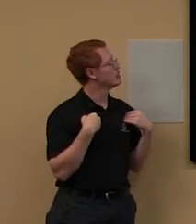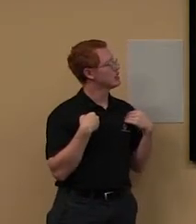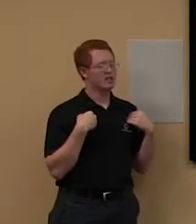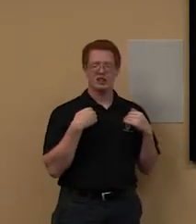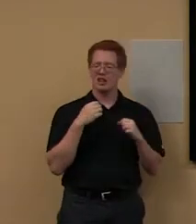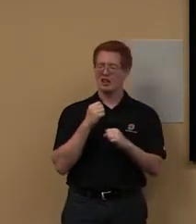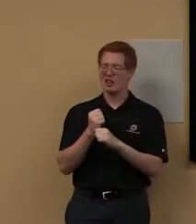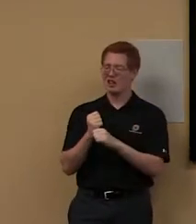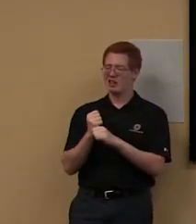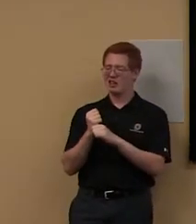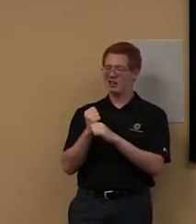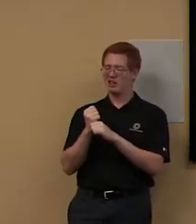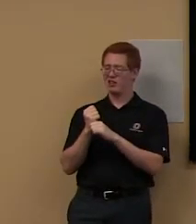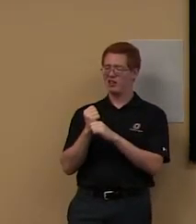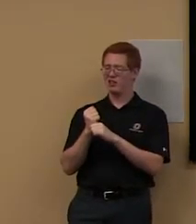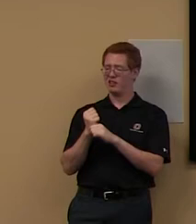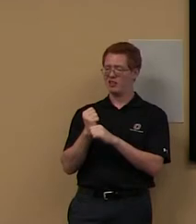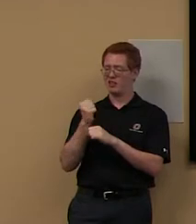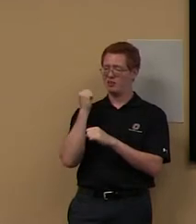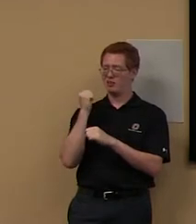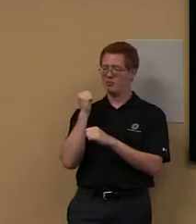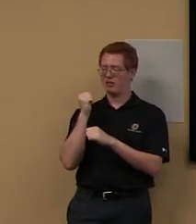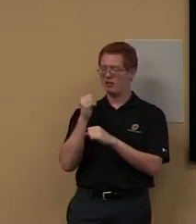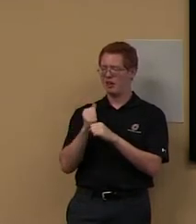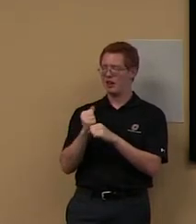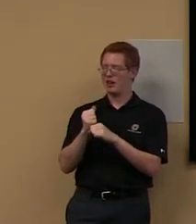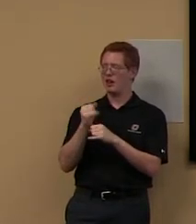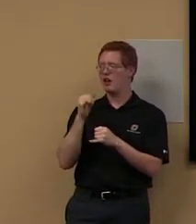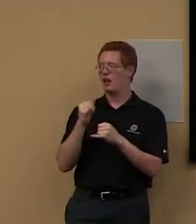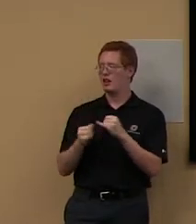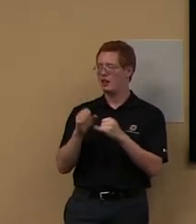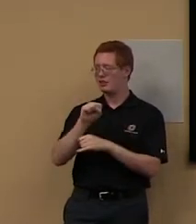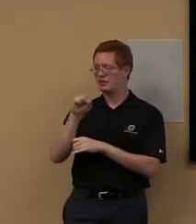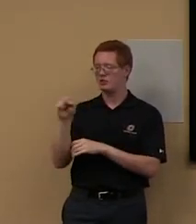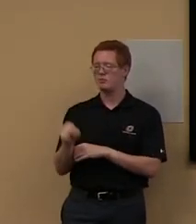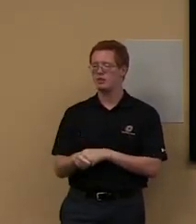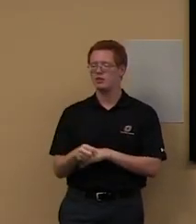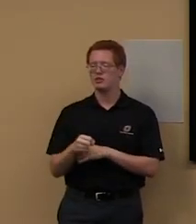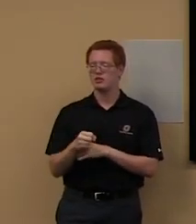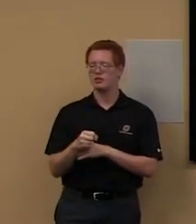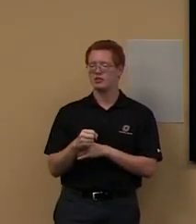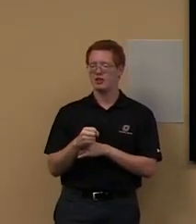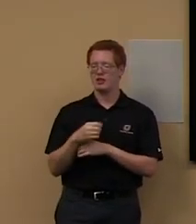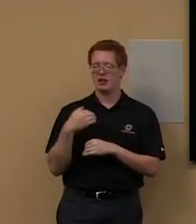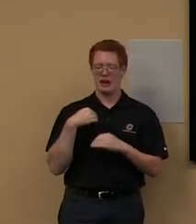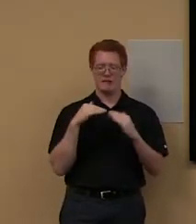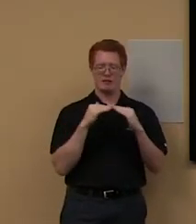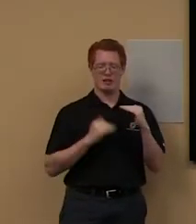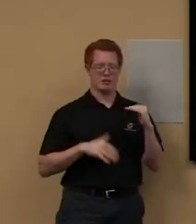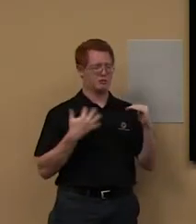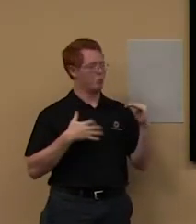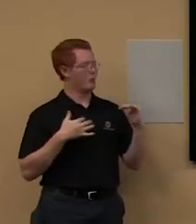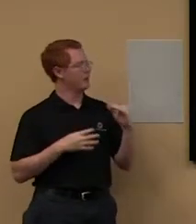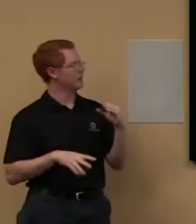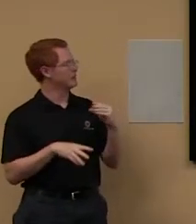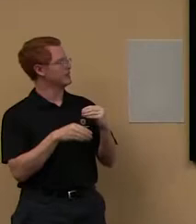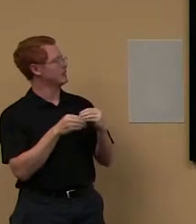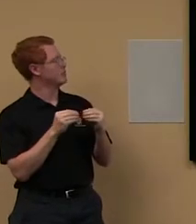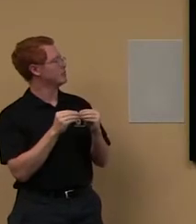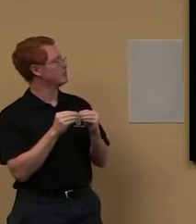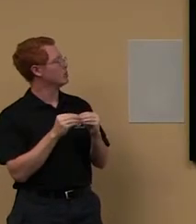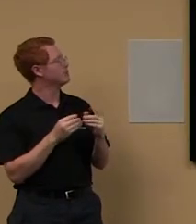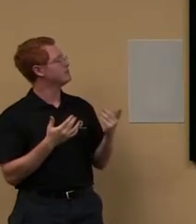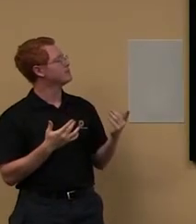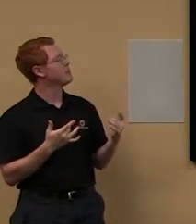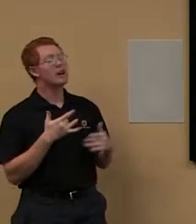225. So, we're getting more and more. Um, we usually have something on trial or brand